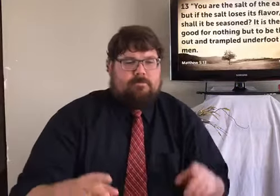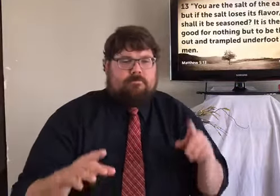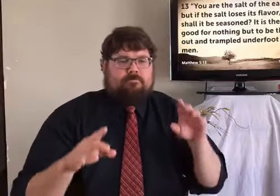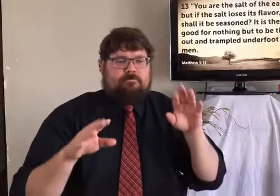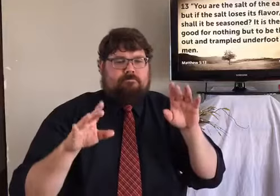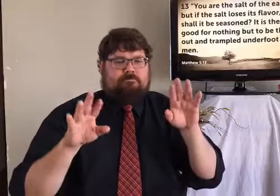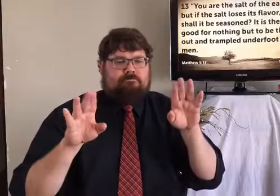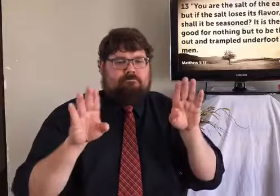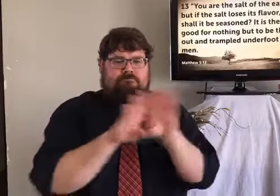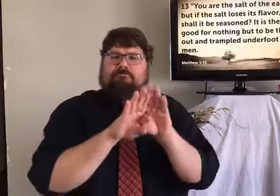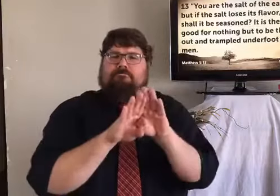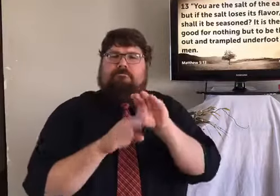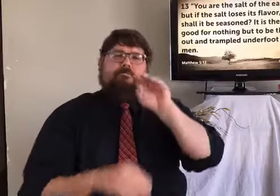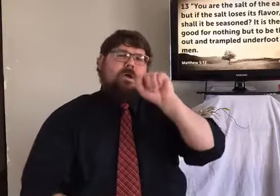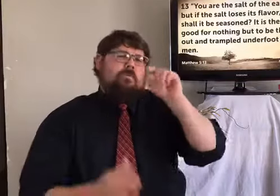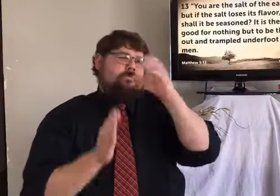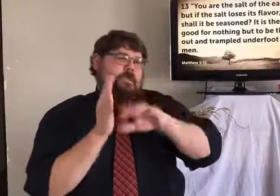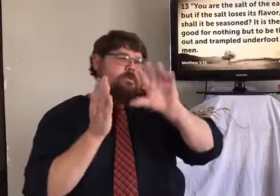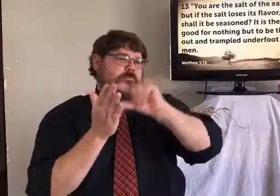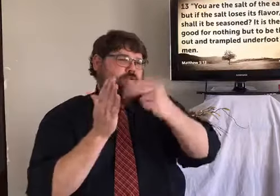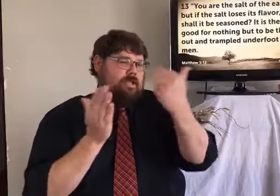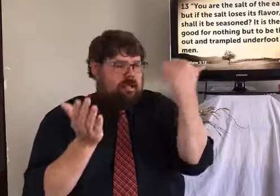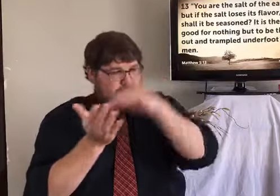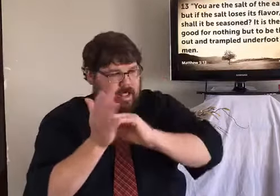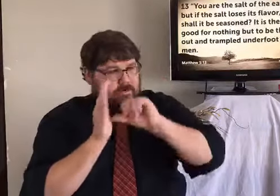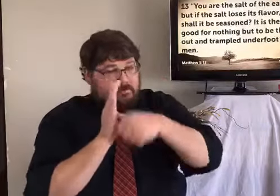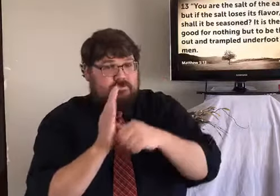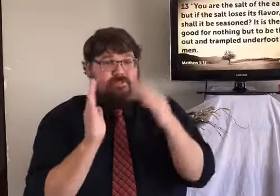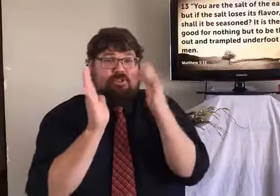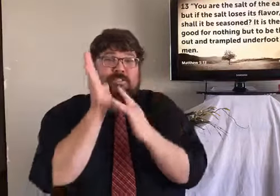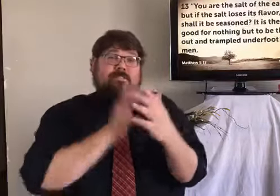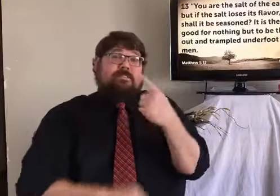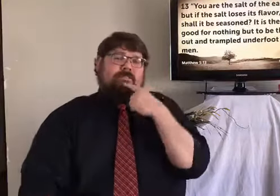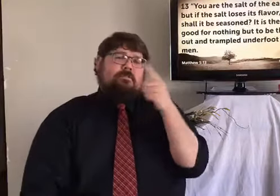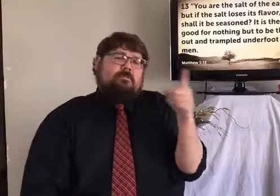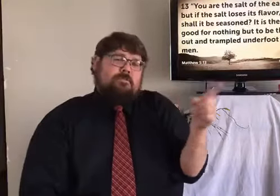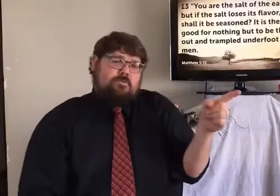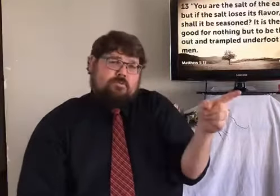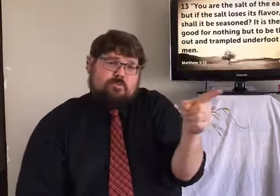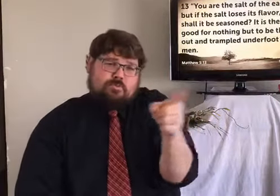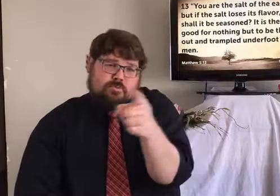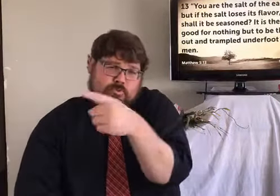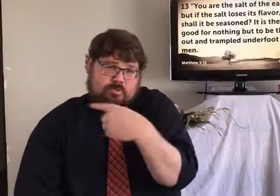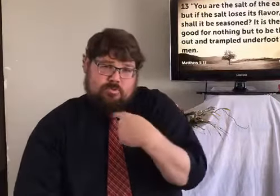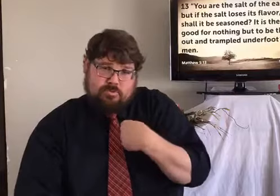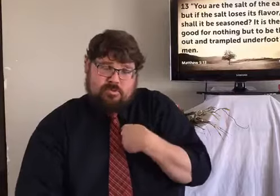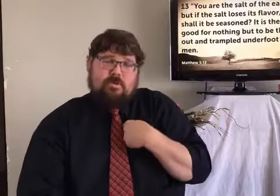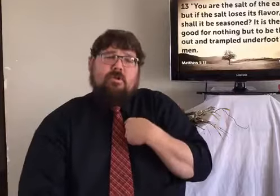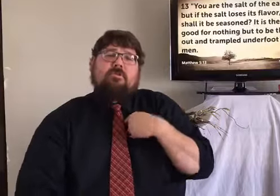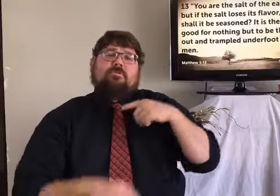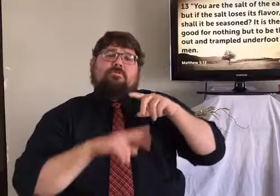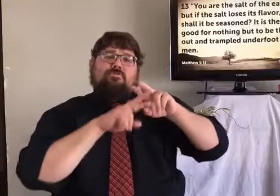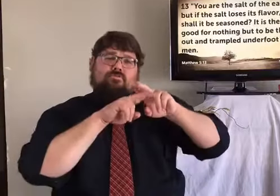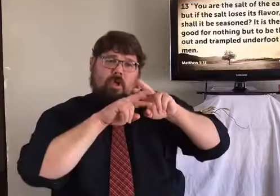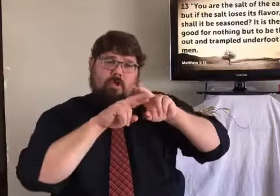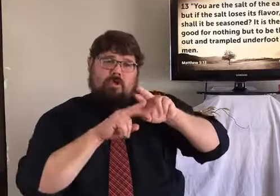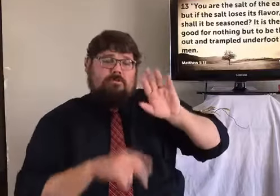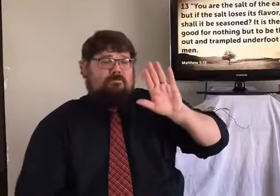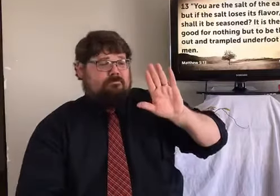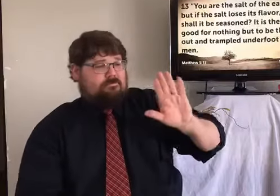If you have these things, then you are going to continue your influence, your salty influence. Now I want to read these for some more